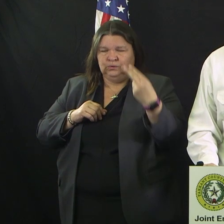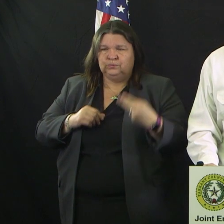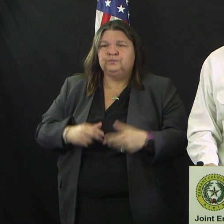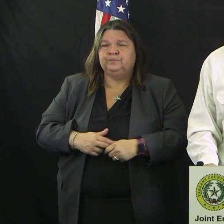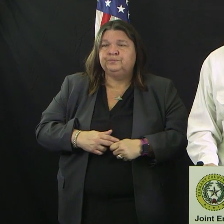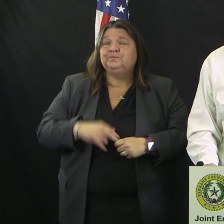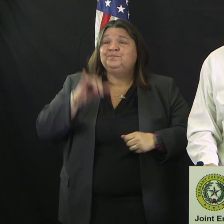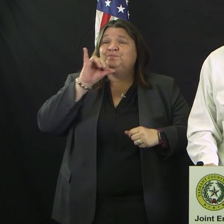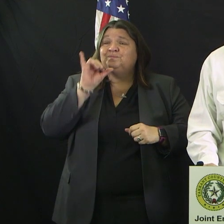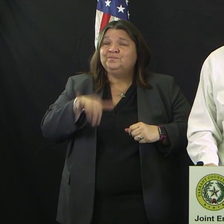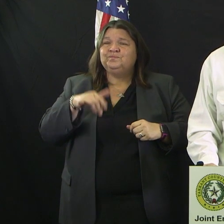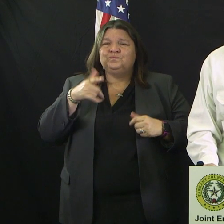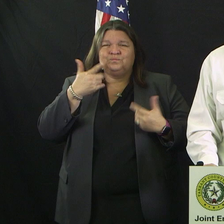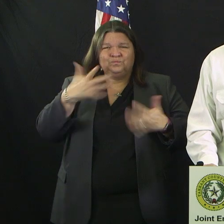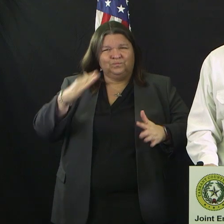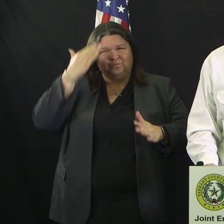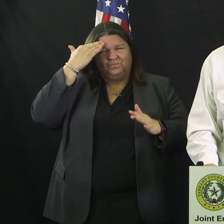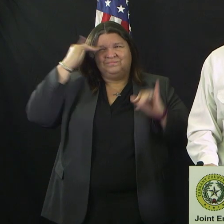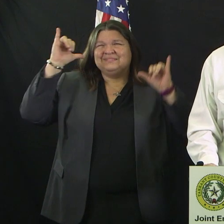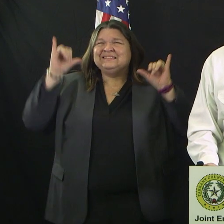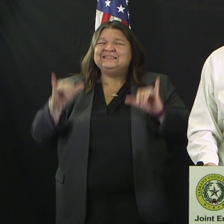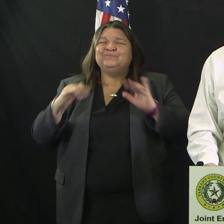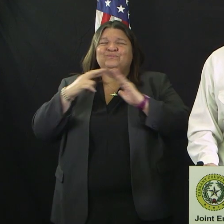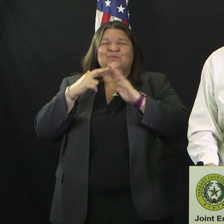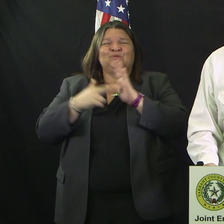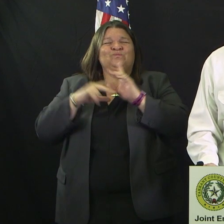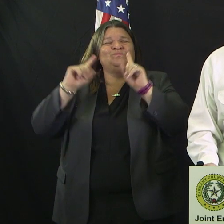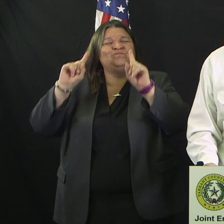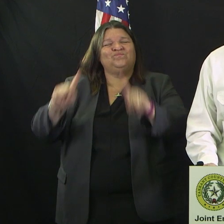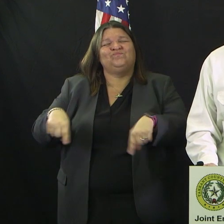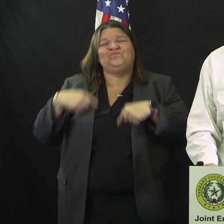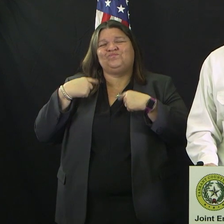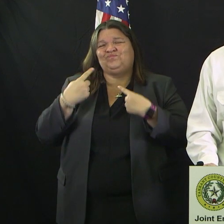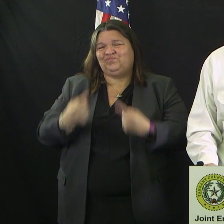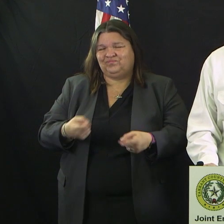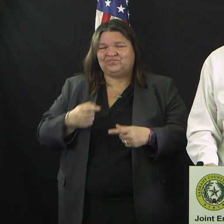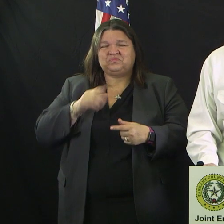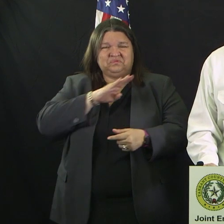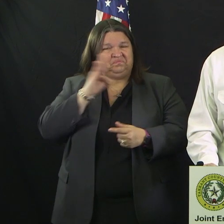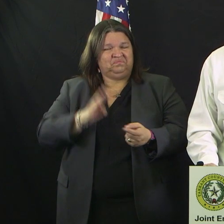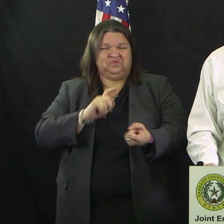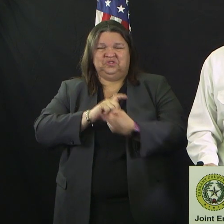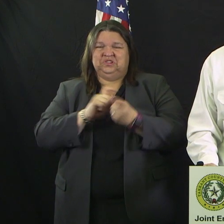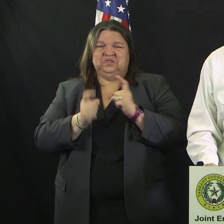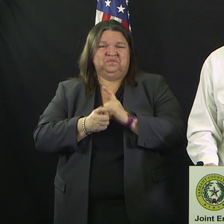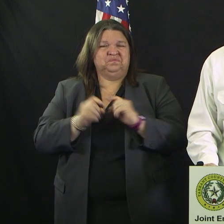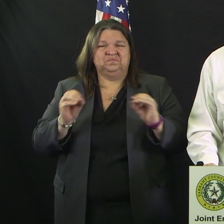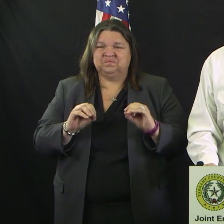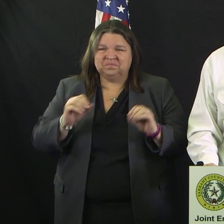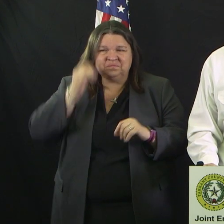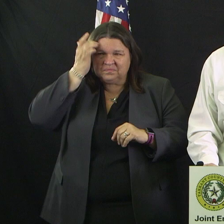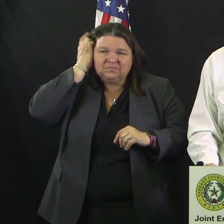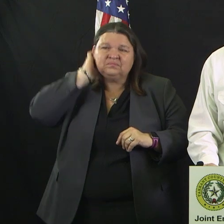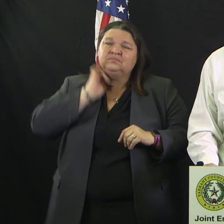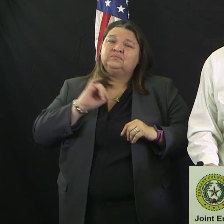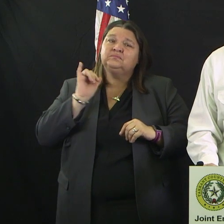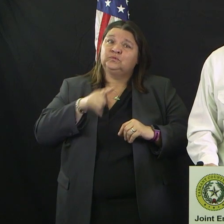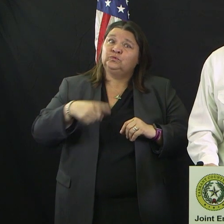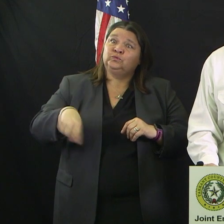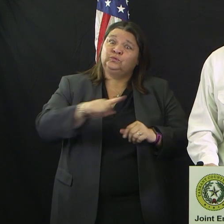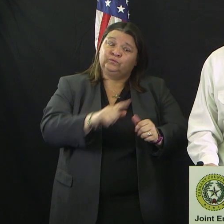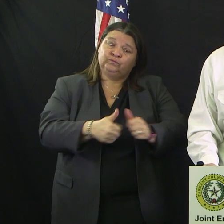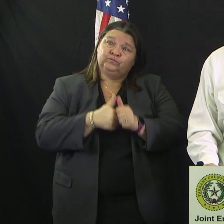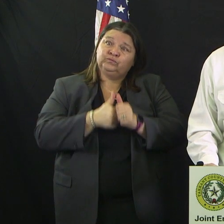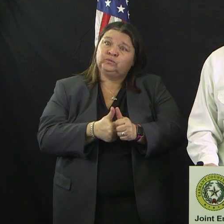one that we've been working with this. And we thank everybody for their cooperation. As the Mayor said, our fire prevention folks have been out in the community.